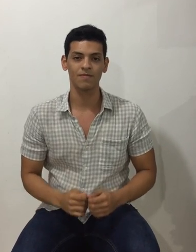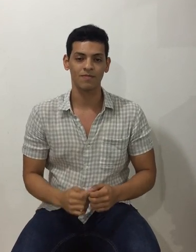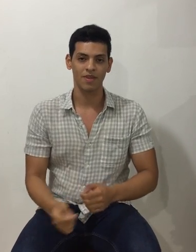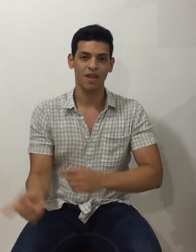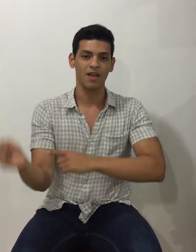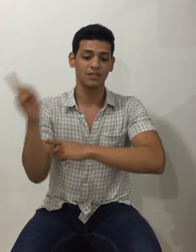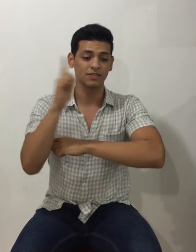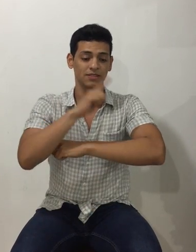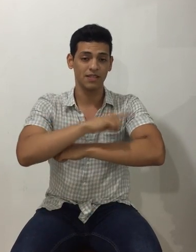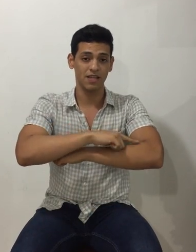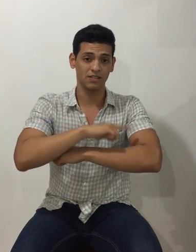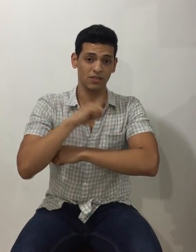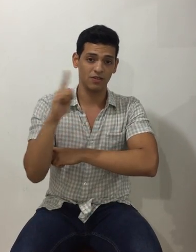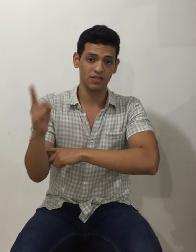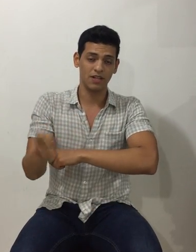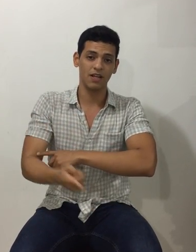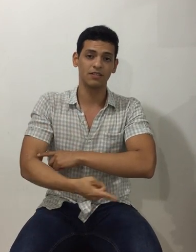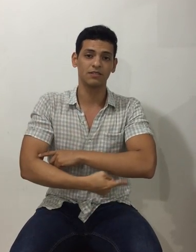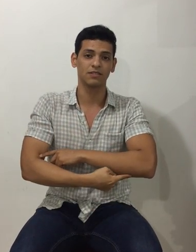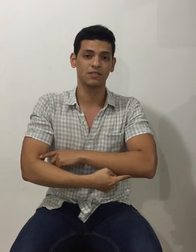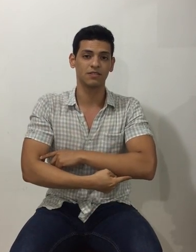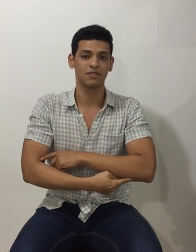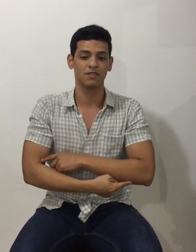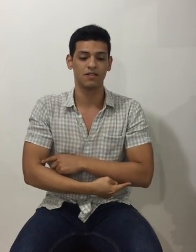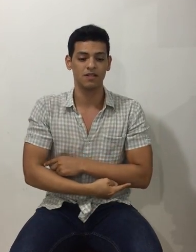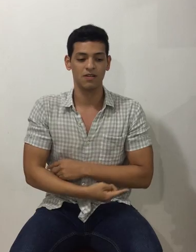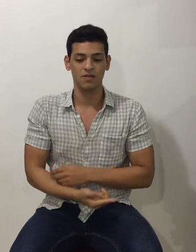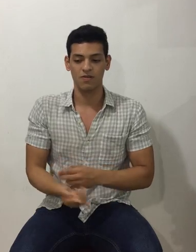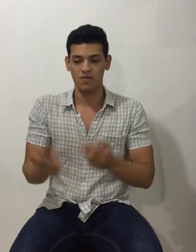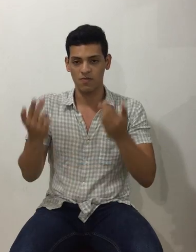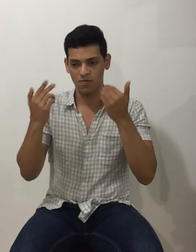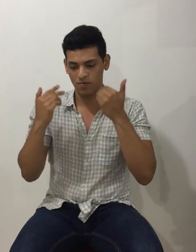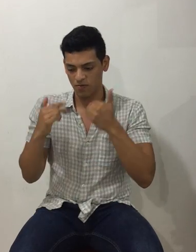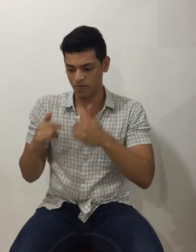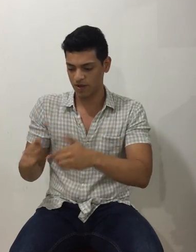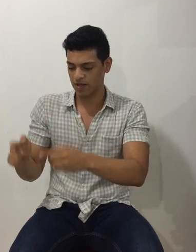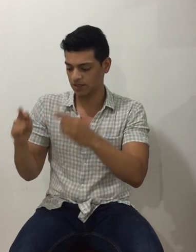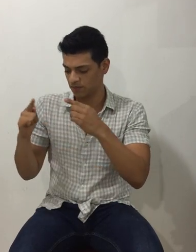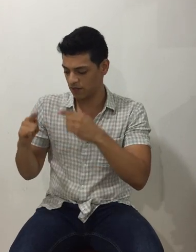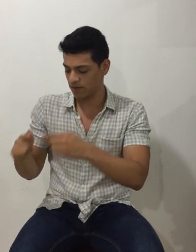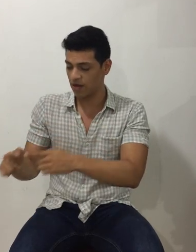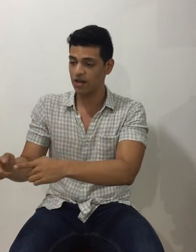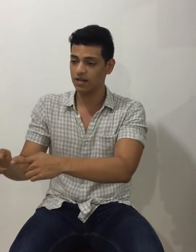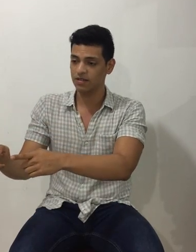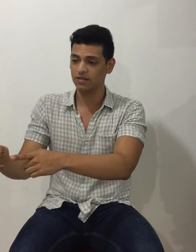As days and nights would pass me by,